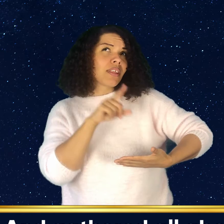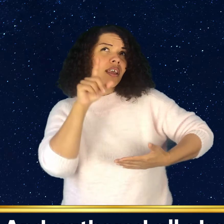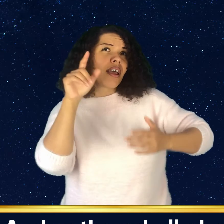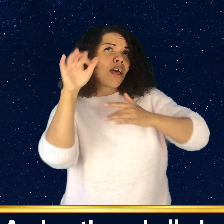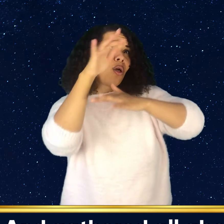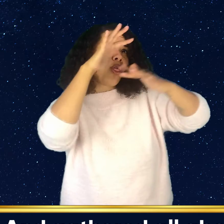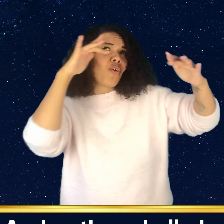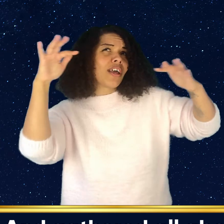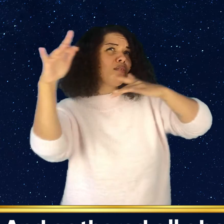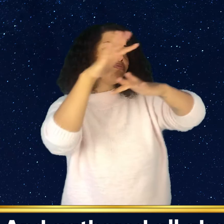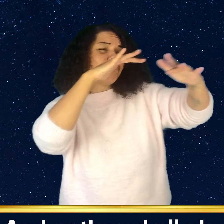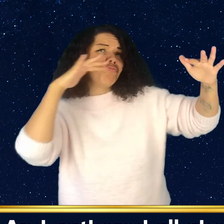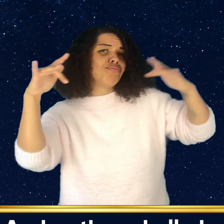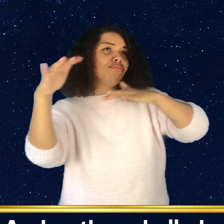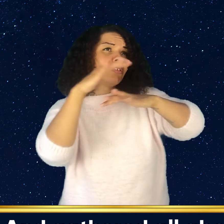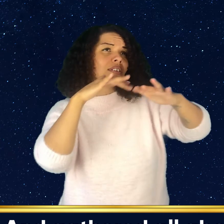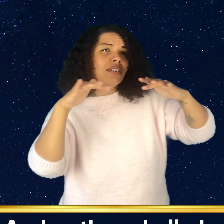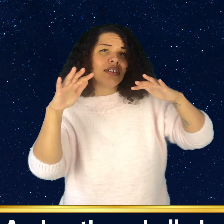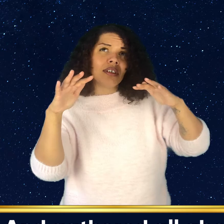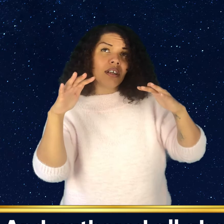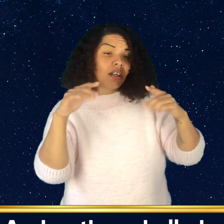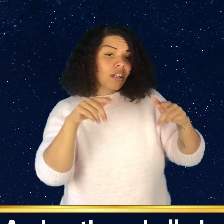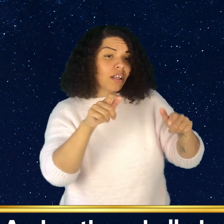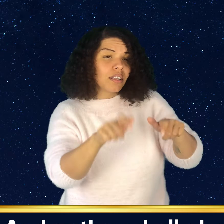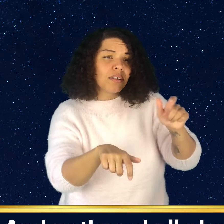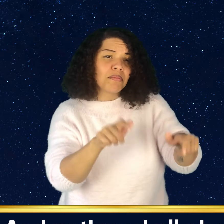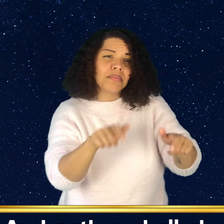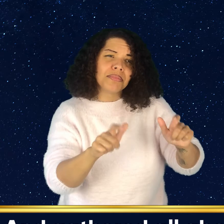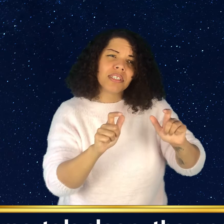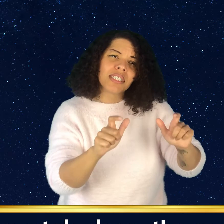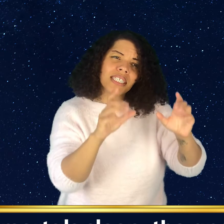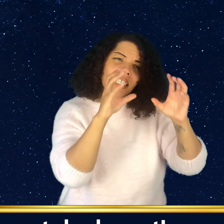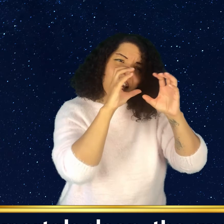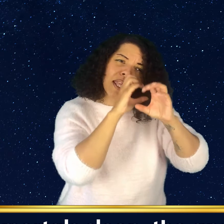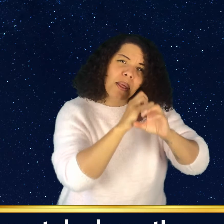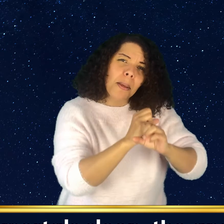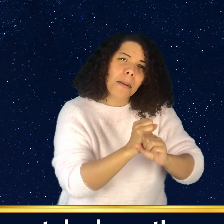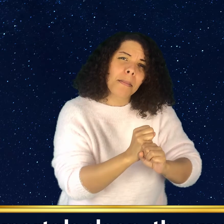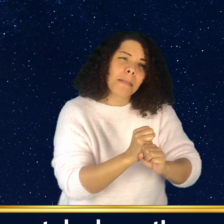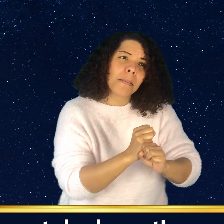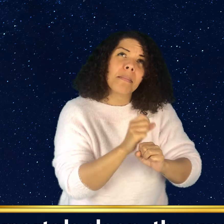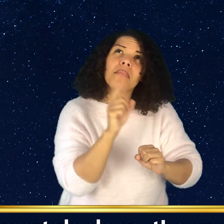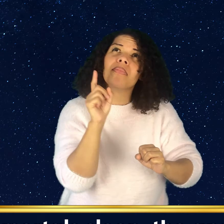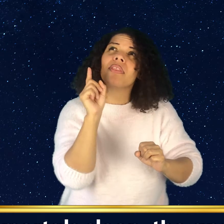gathered all above. While mortals sleep,